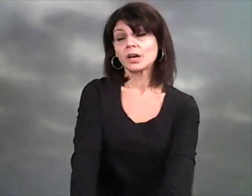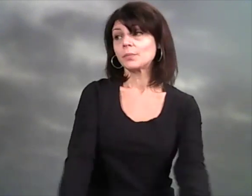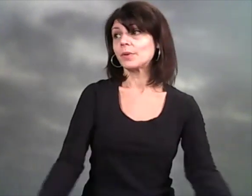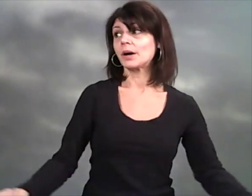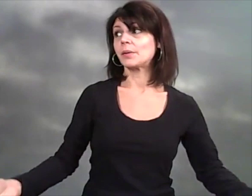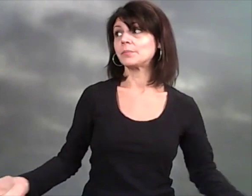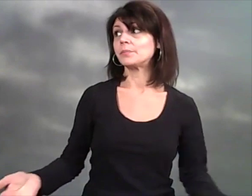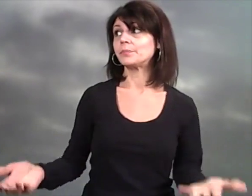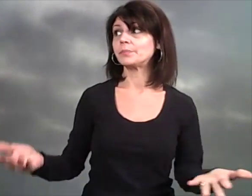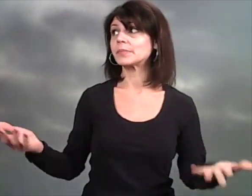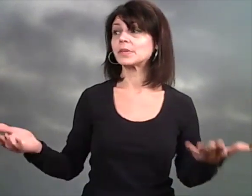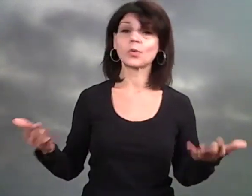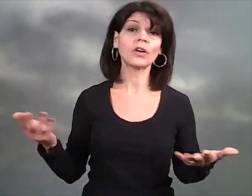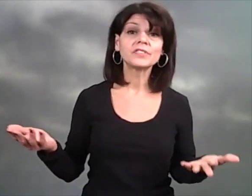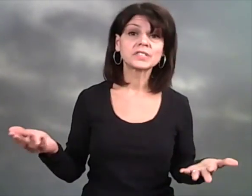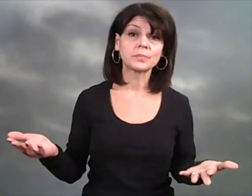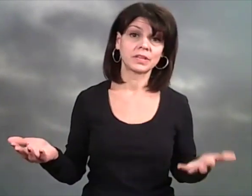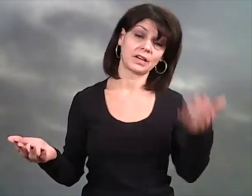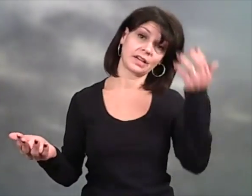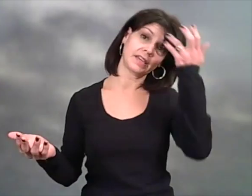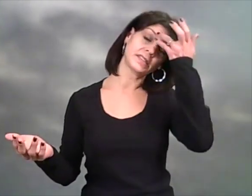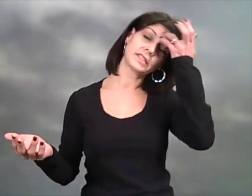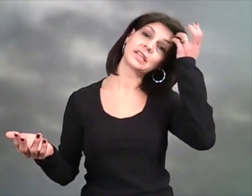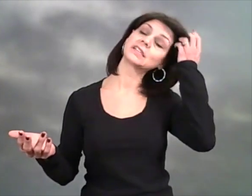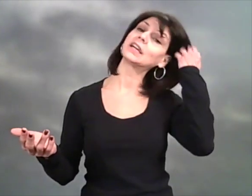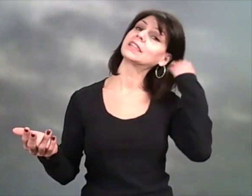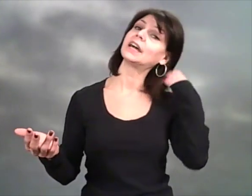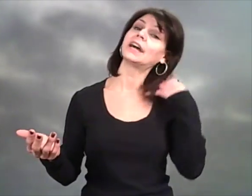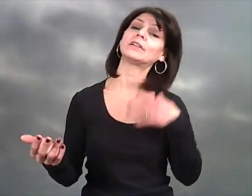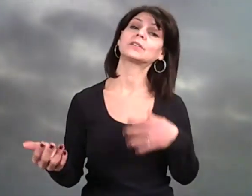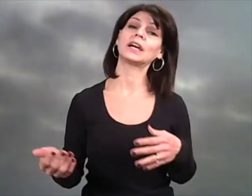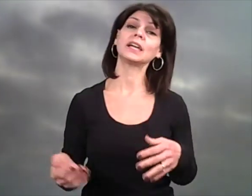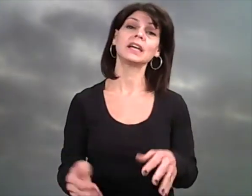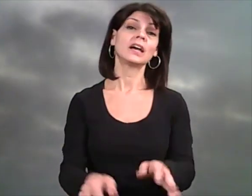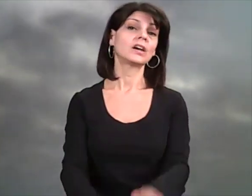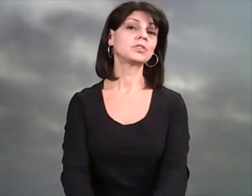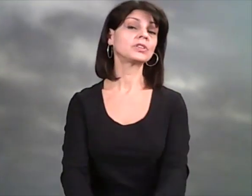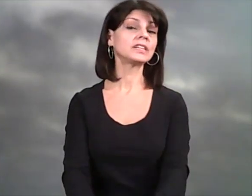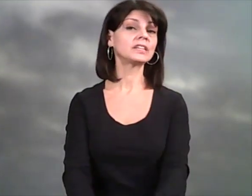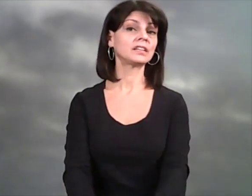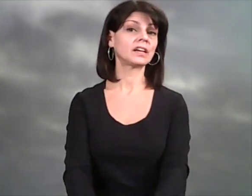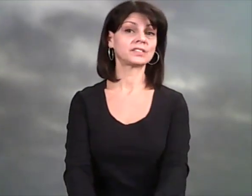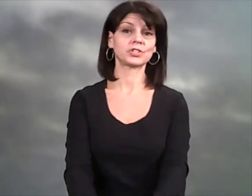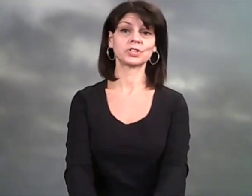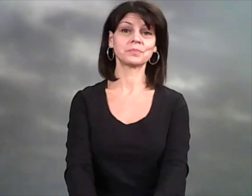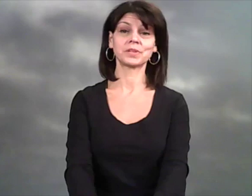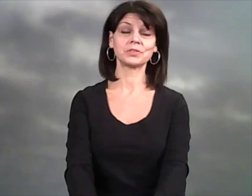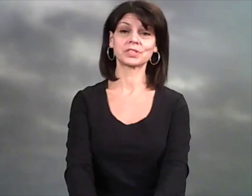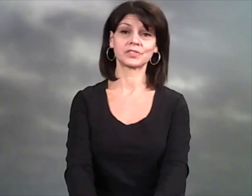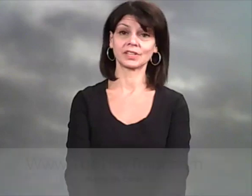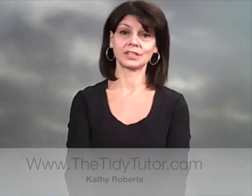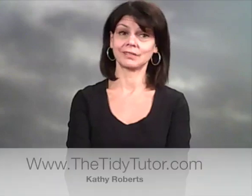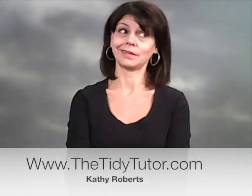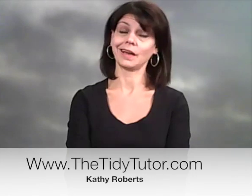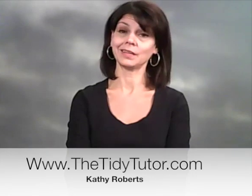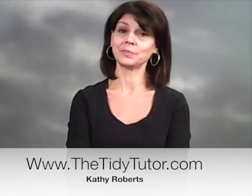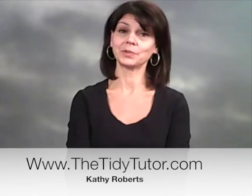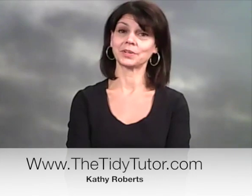office supplies, things like that. Okay? Your linen closet shouldn't be used for linen. Not anymore.